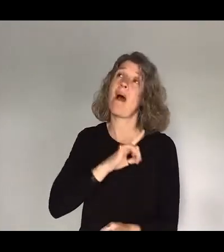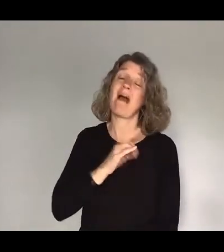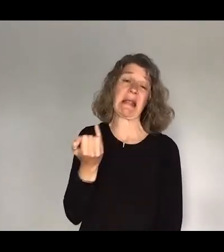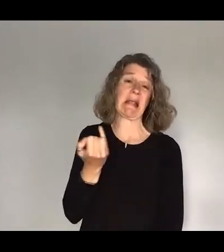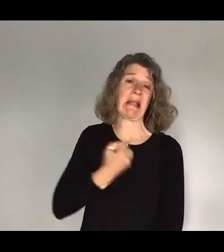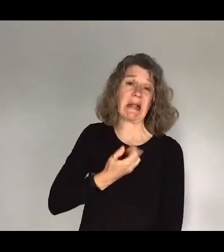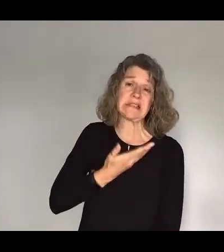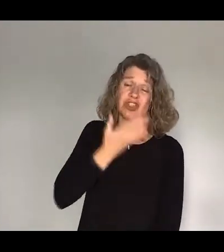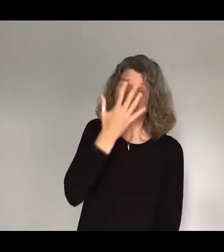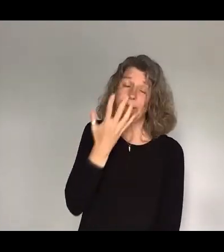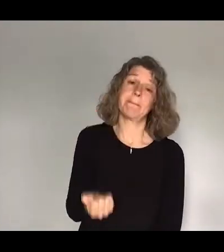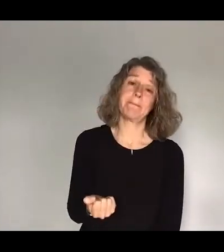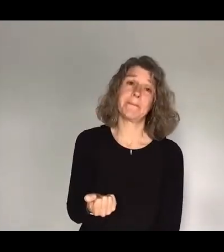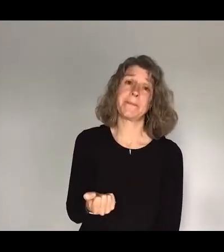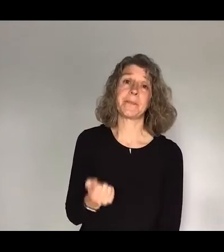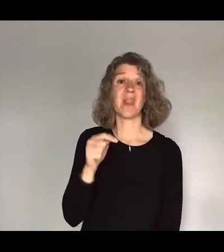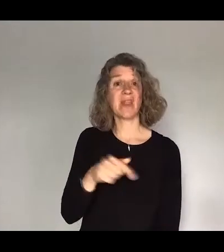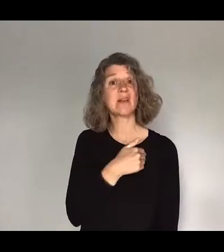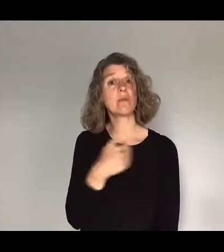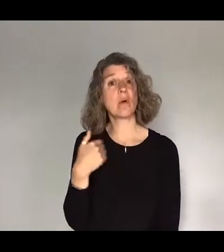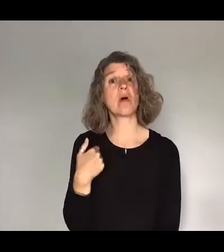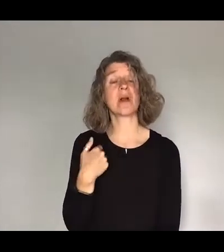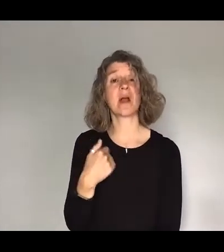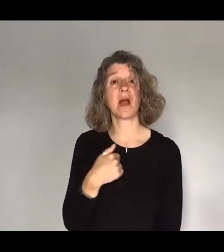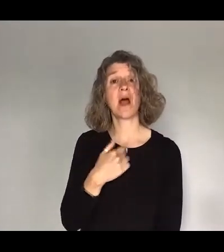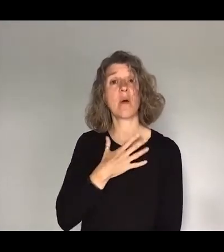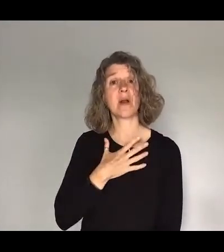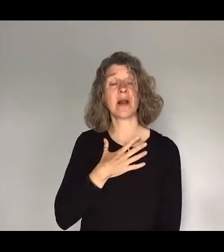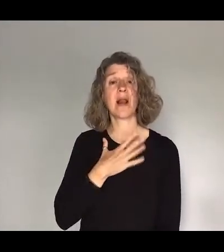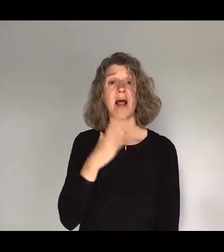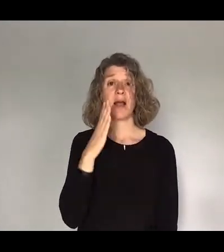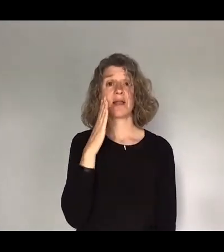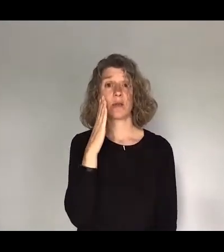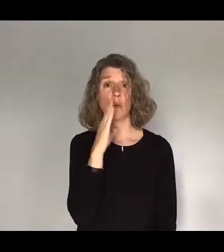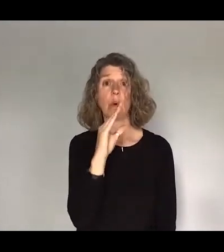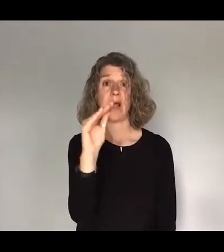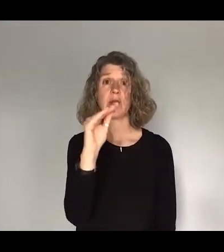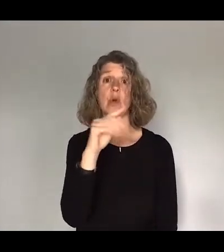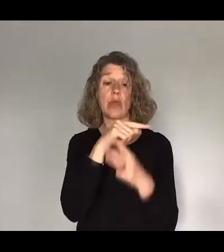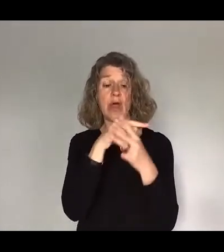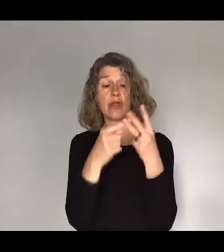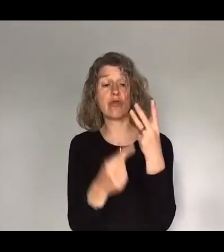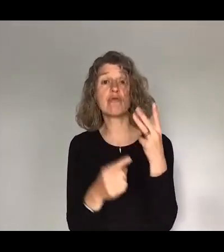This morning I want to suggest from this passage three ways that we can depend on the faithfulness of God.